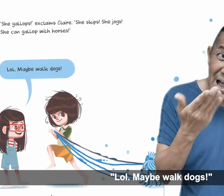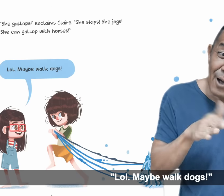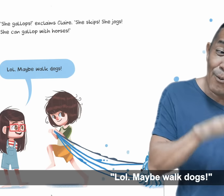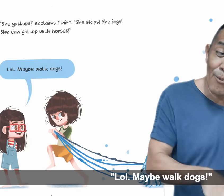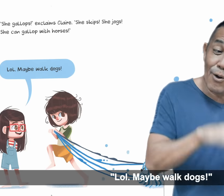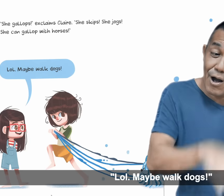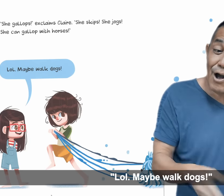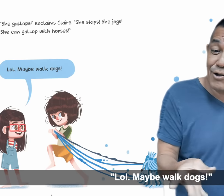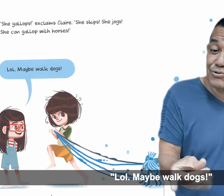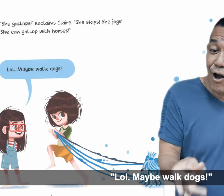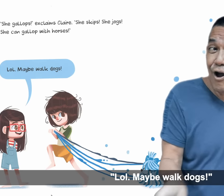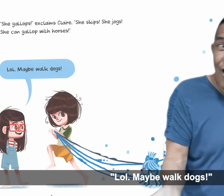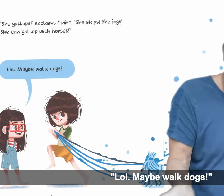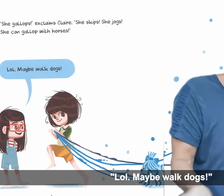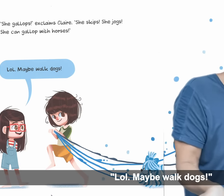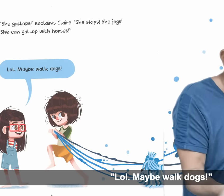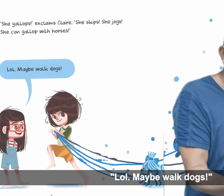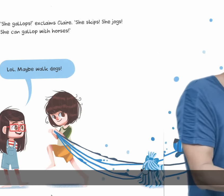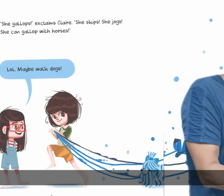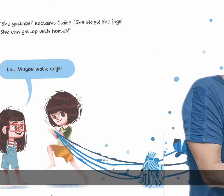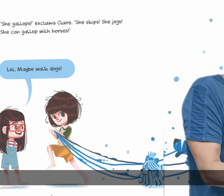Maybe walk the dog.